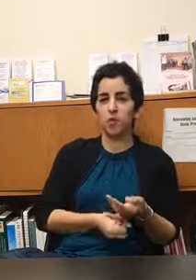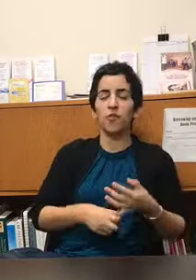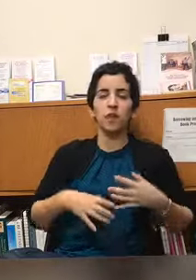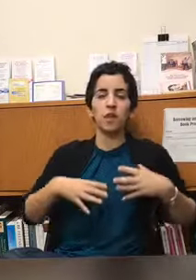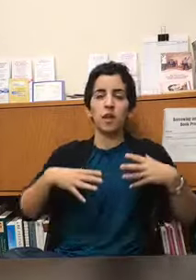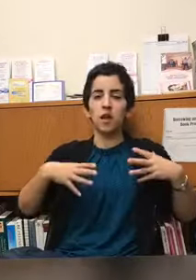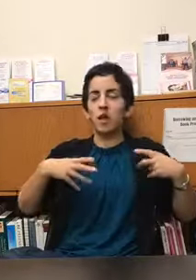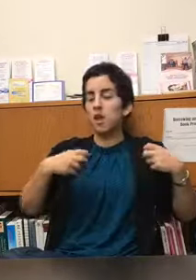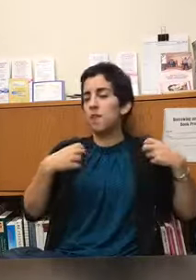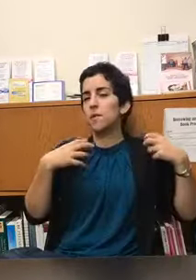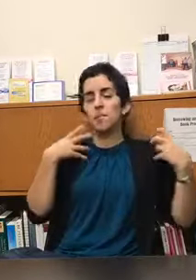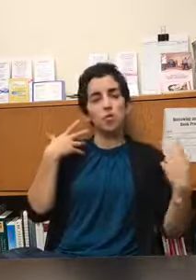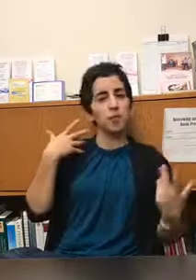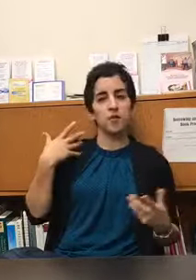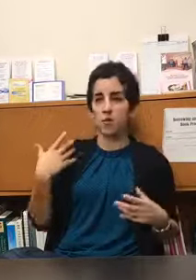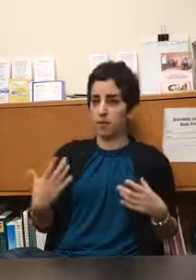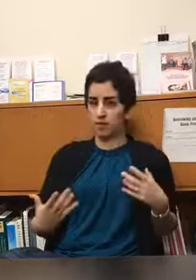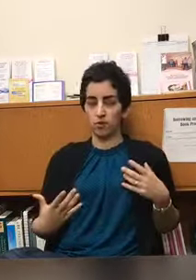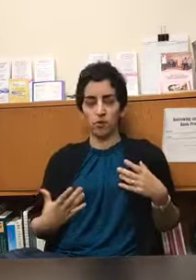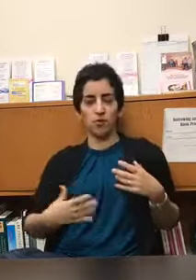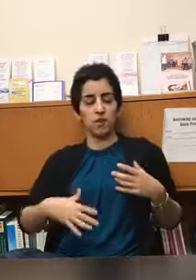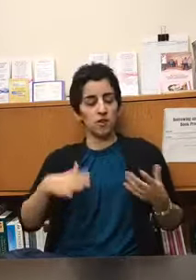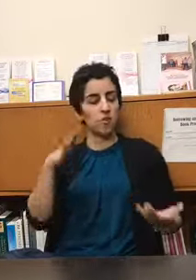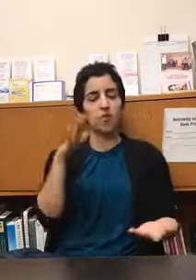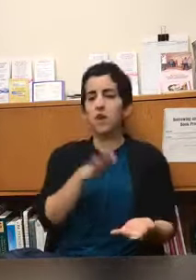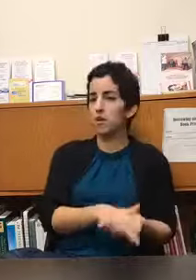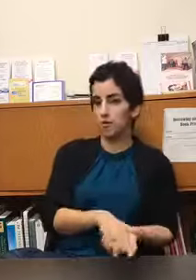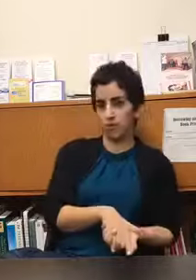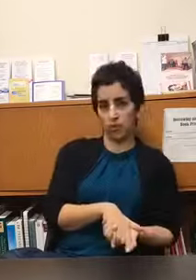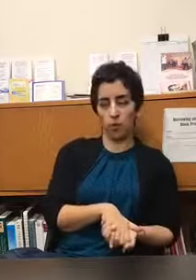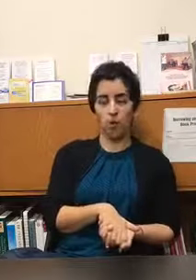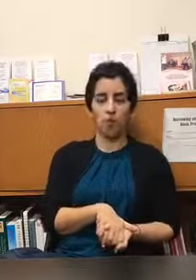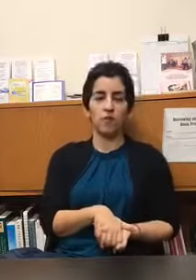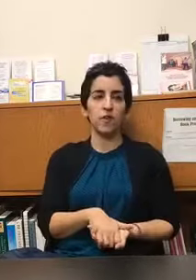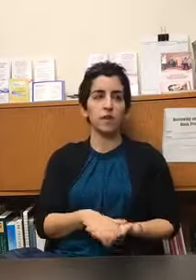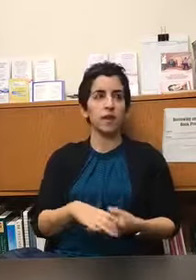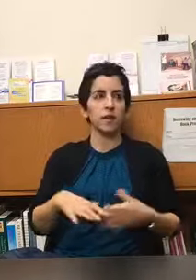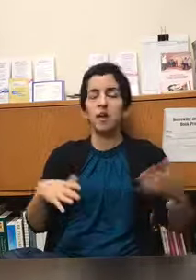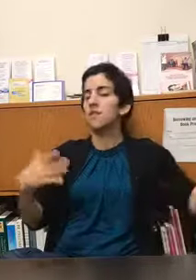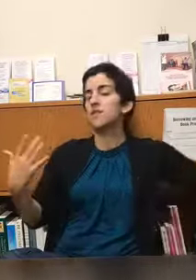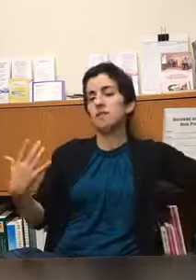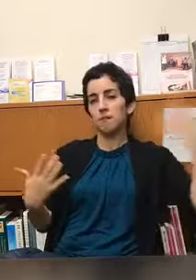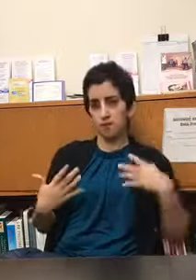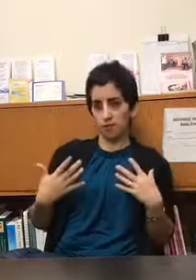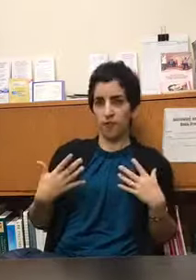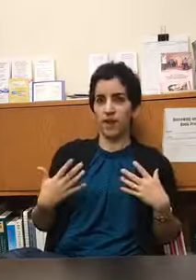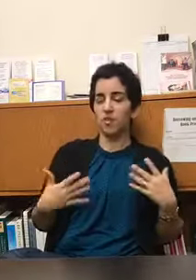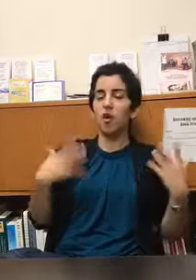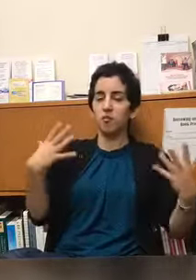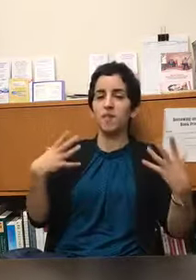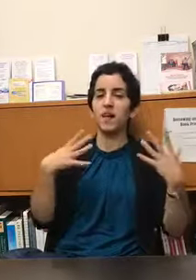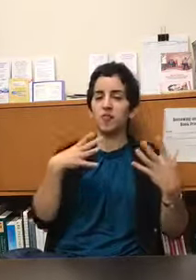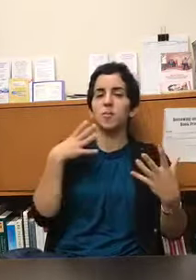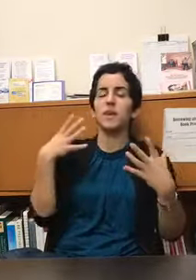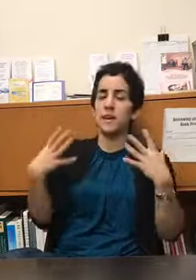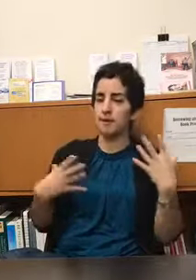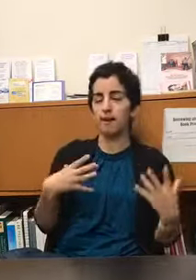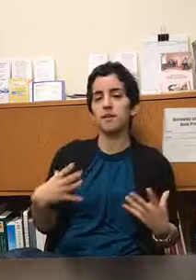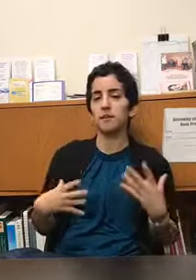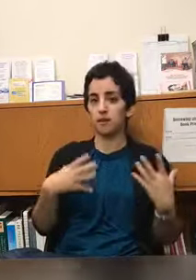feeling the movement of your muscles feeling your feet on the floor feeling the sun on your face all of that is you being connected and